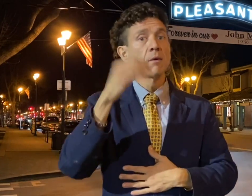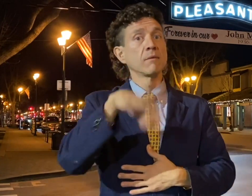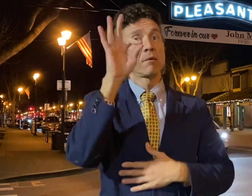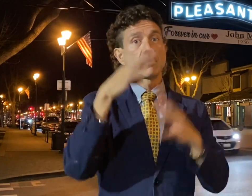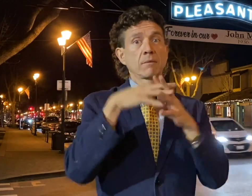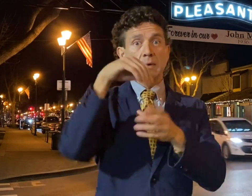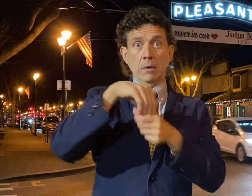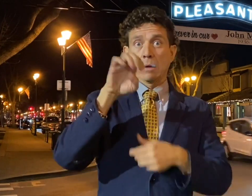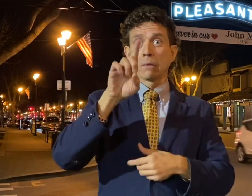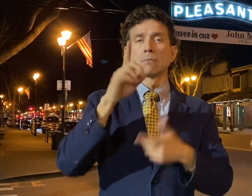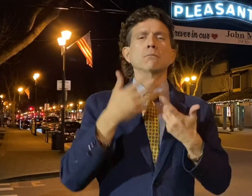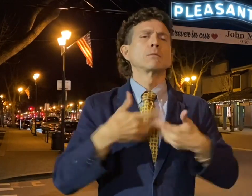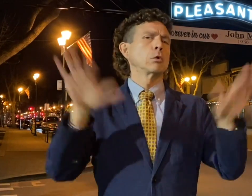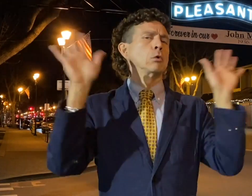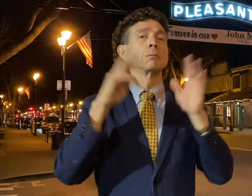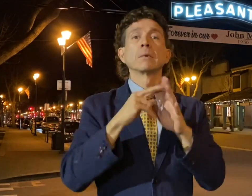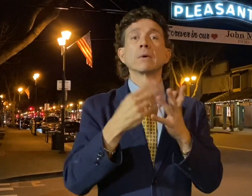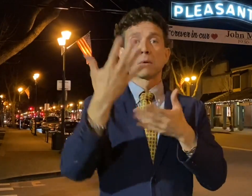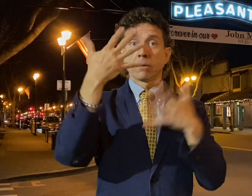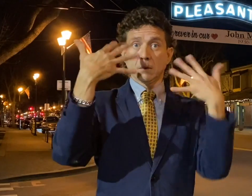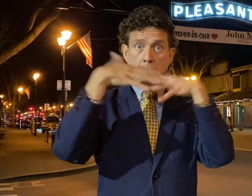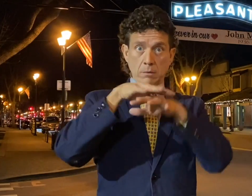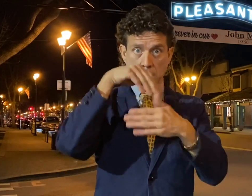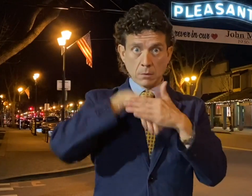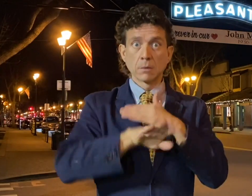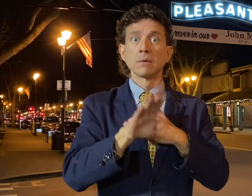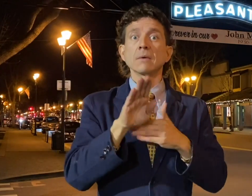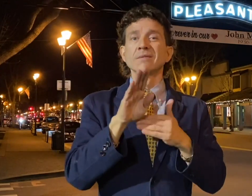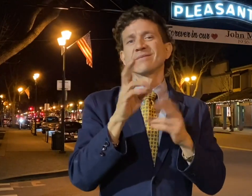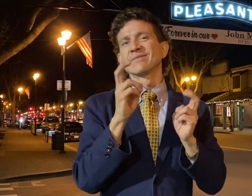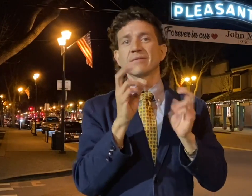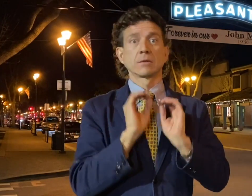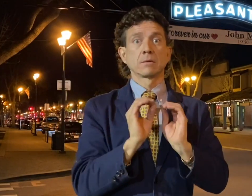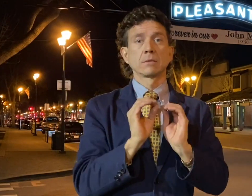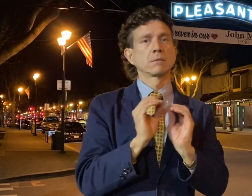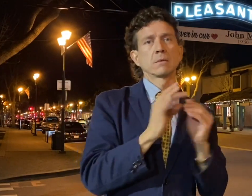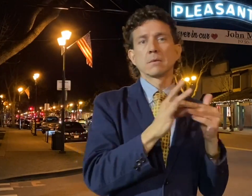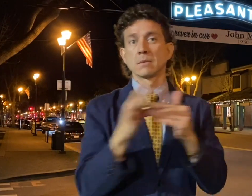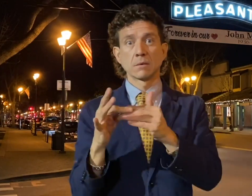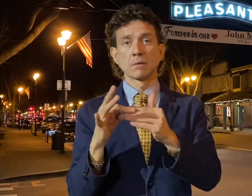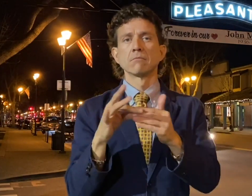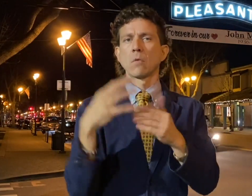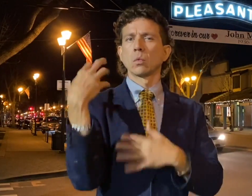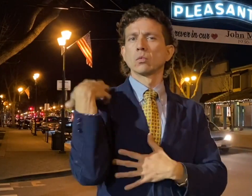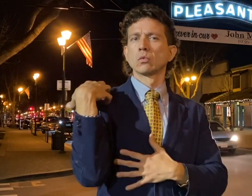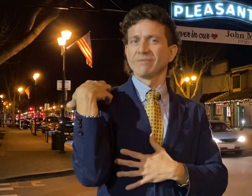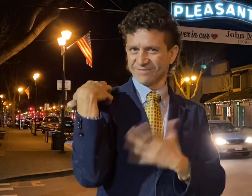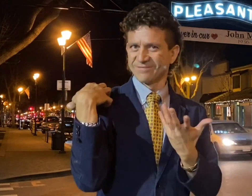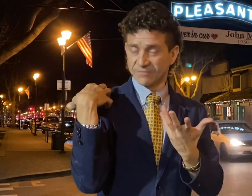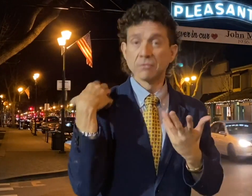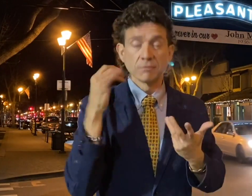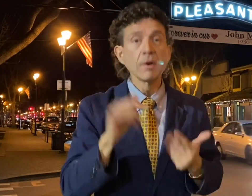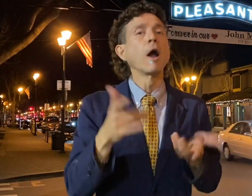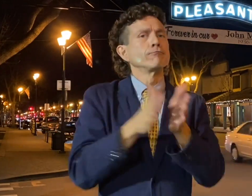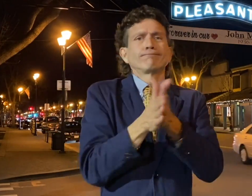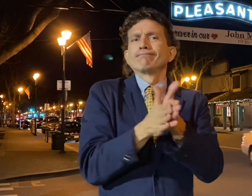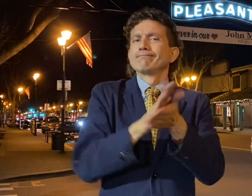he majored in education, so he found ways to combine his two paths into one, which started his career as a football coach.